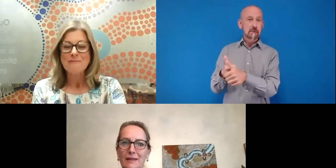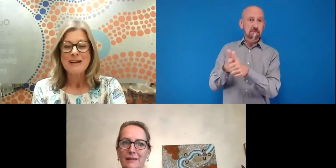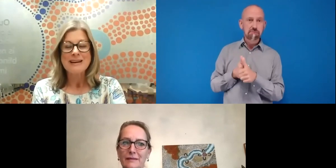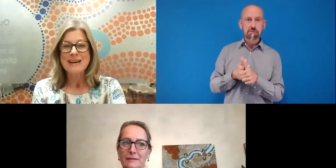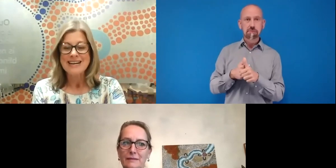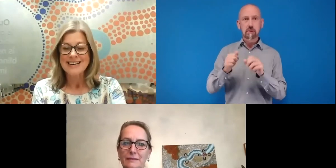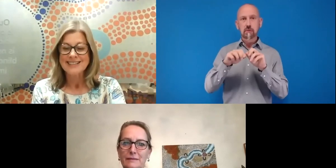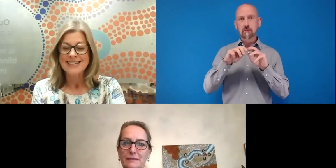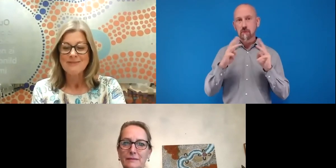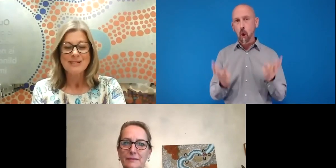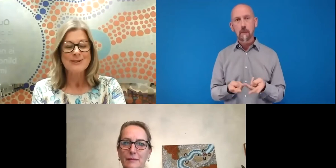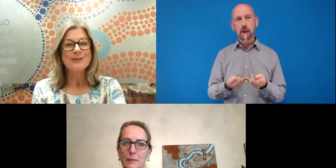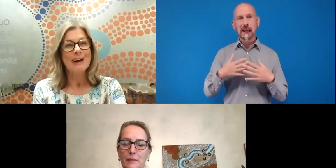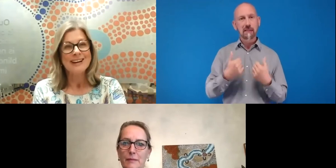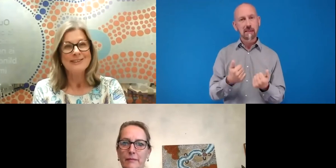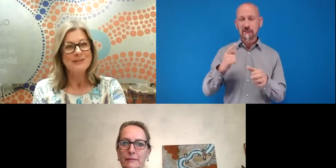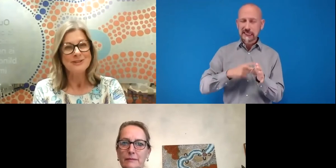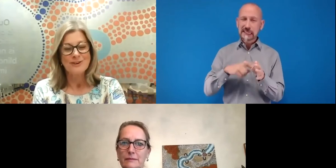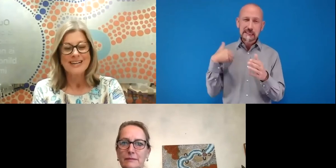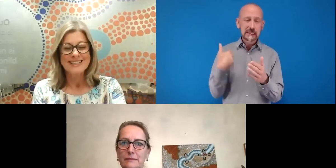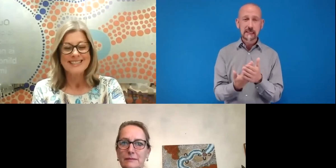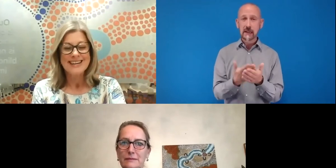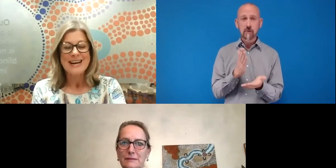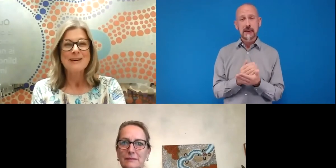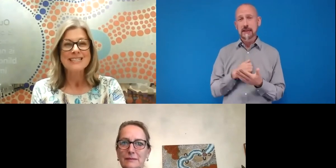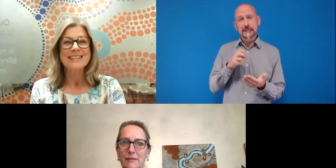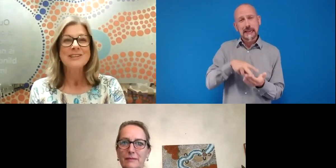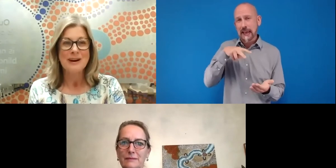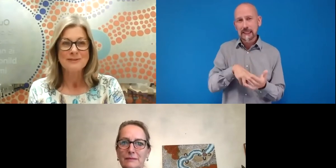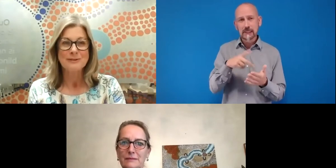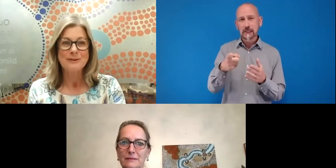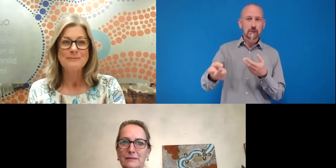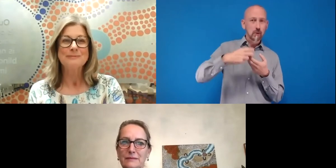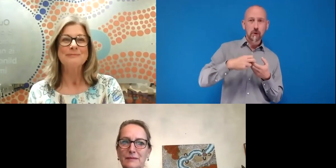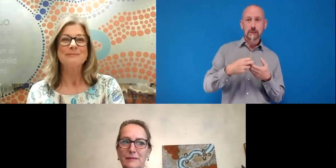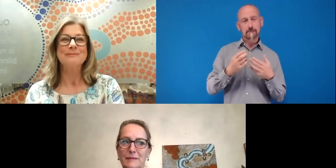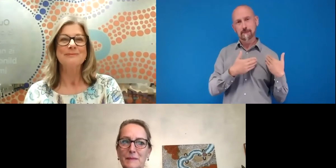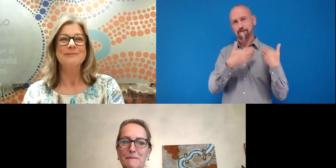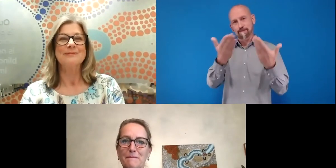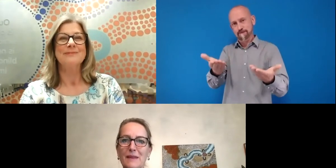health for many, many years, and we are so delighted that you could join us. Ambassador, you have the floor.